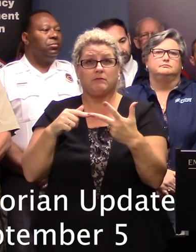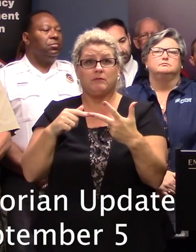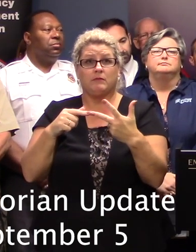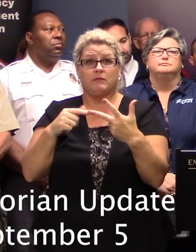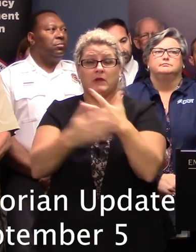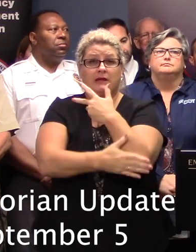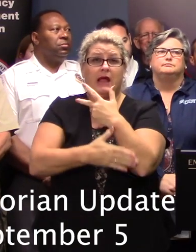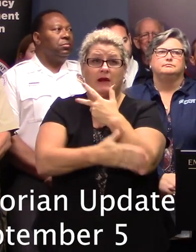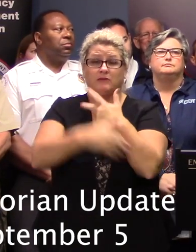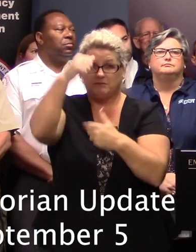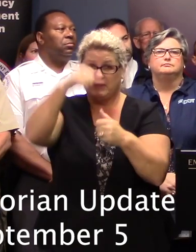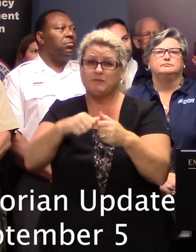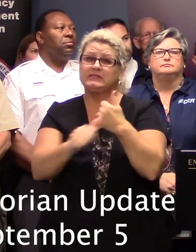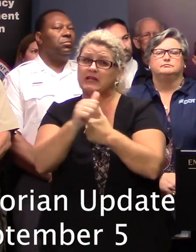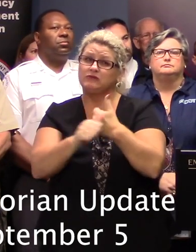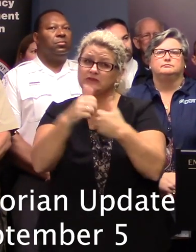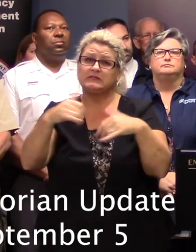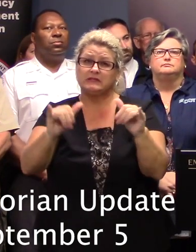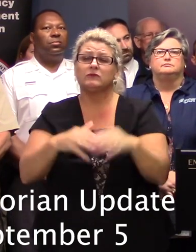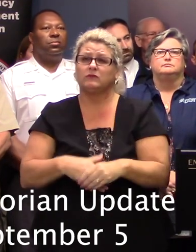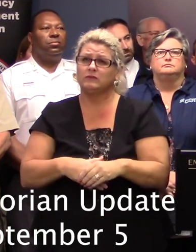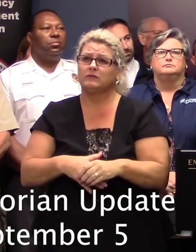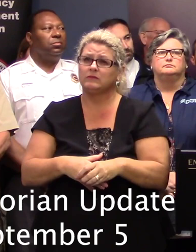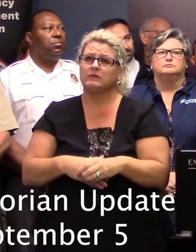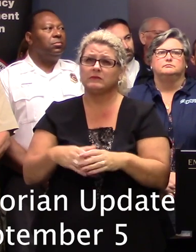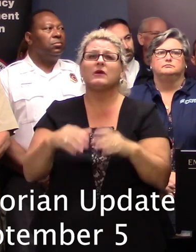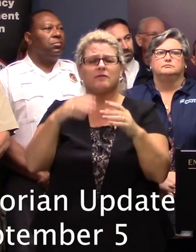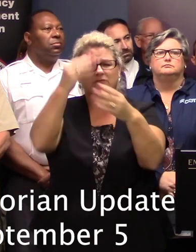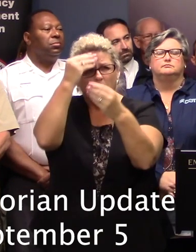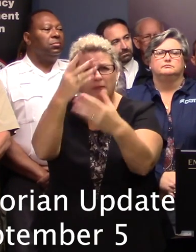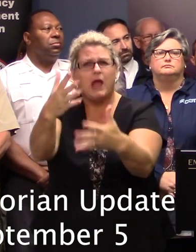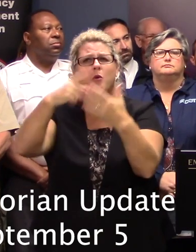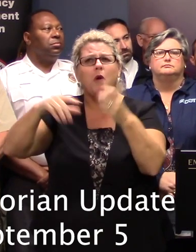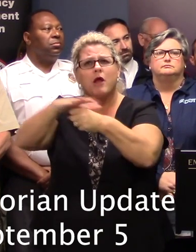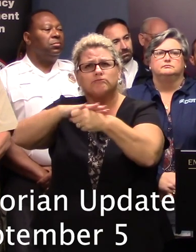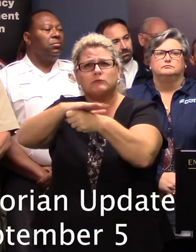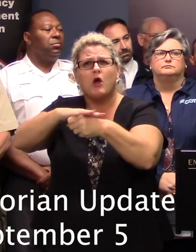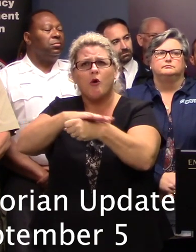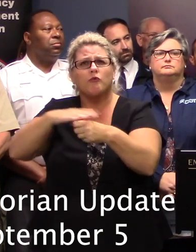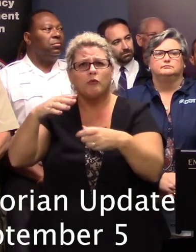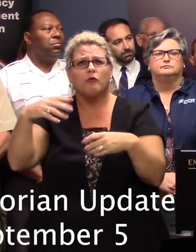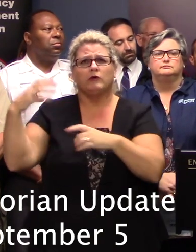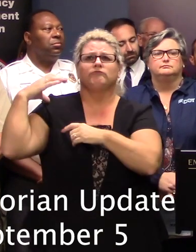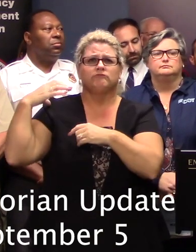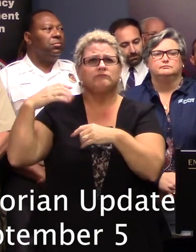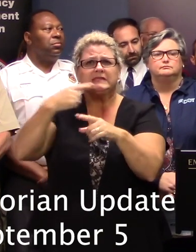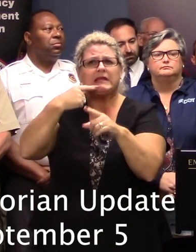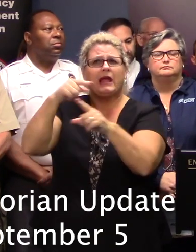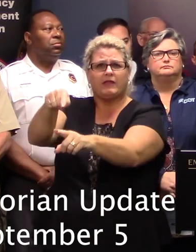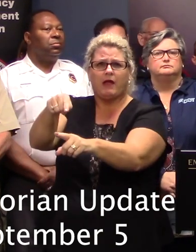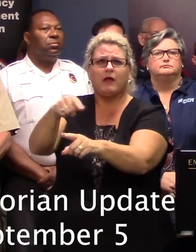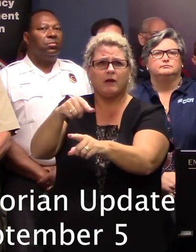remember it is still a dangerous situation. And you must listen to what these local authorities say and take heed. For example,